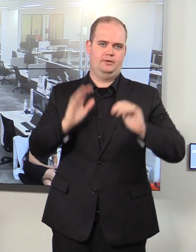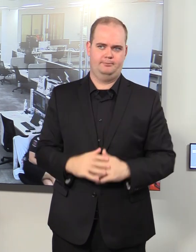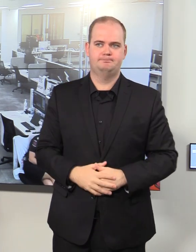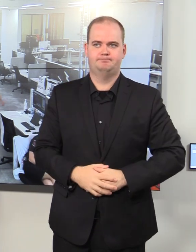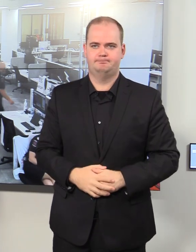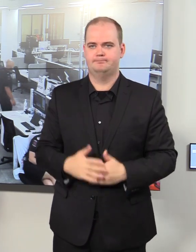Thank you. you. Thank